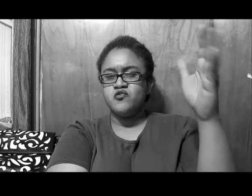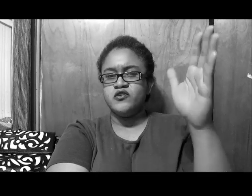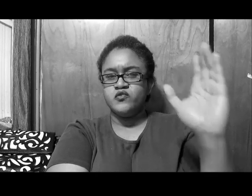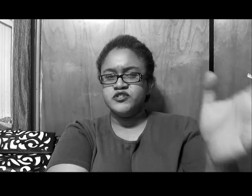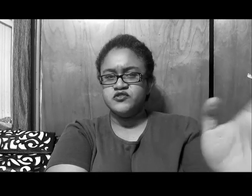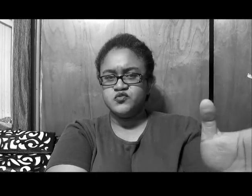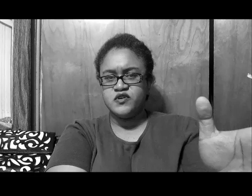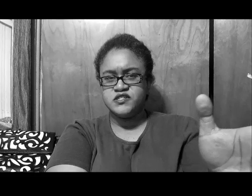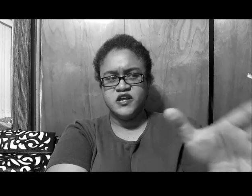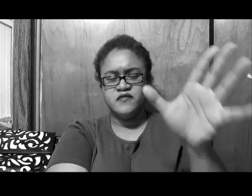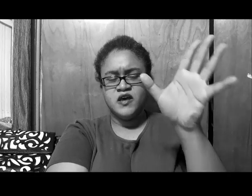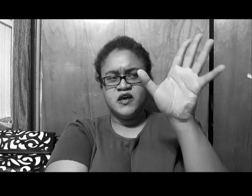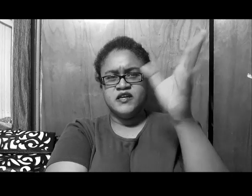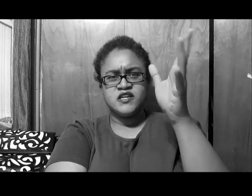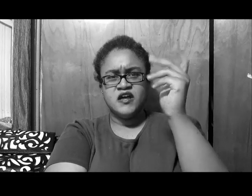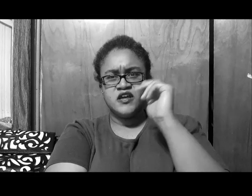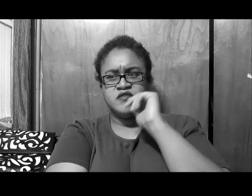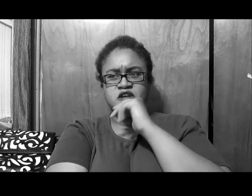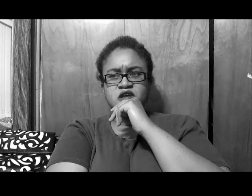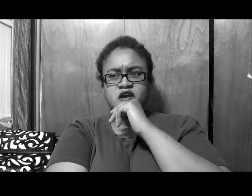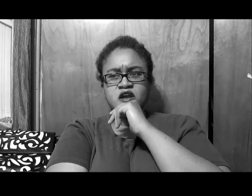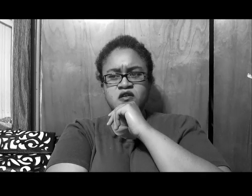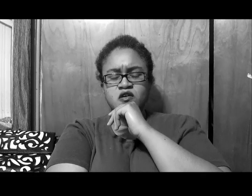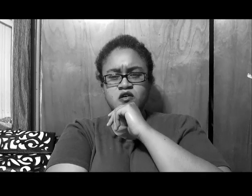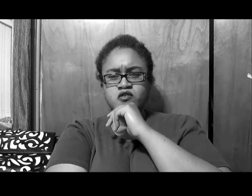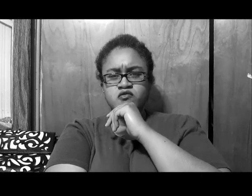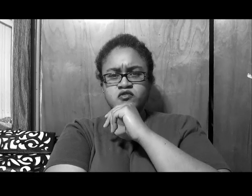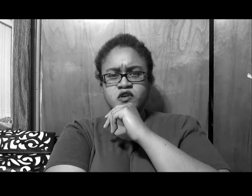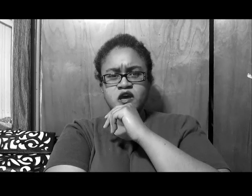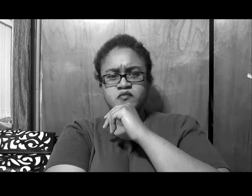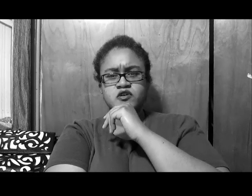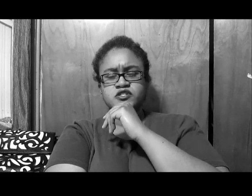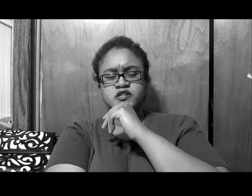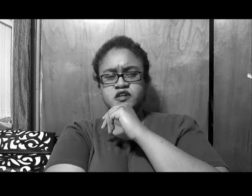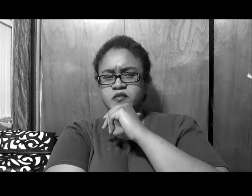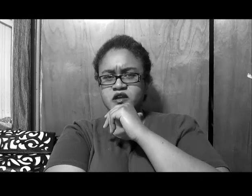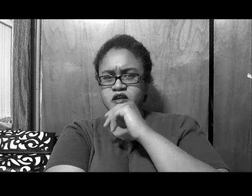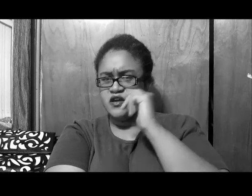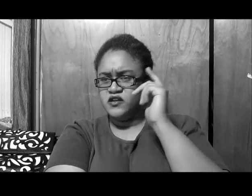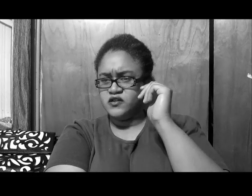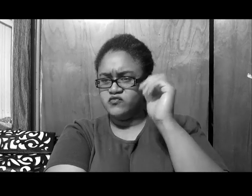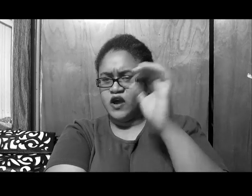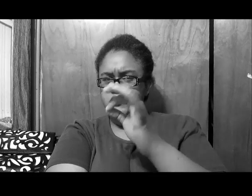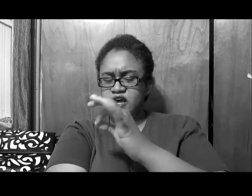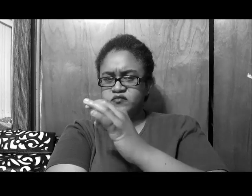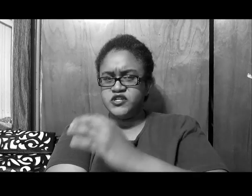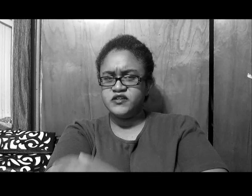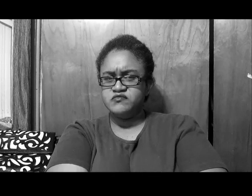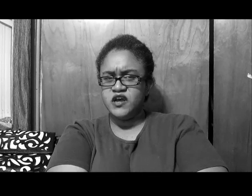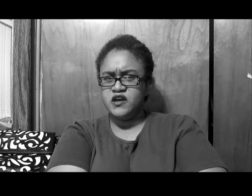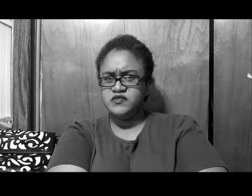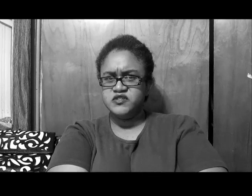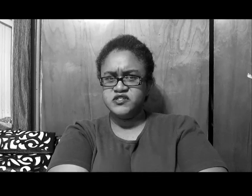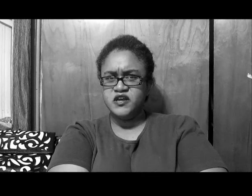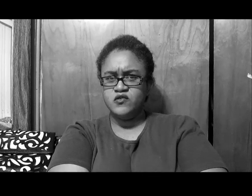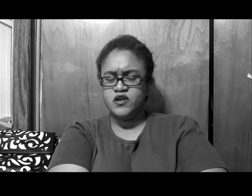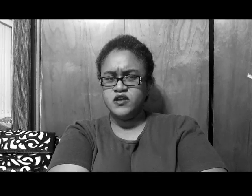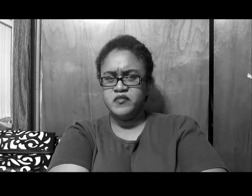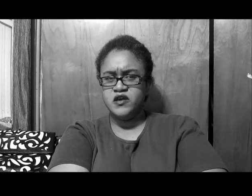one of the originals once left, it's kind of like, even then, like, hey, girl, you, you kind of pushing it, I mean, Andy, right, signing checks sometimes, I'm just saying, or he, I mean,